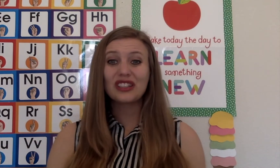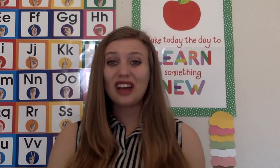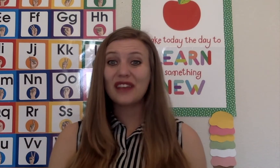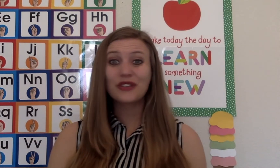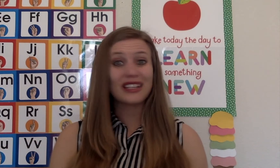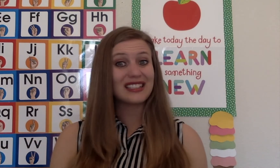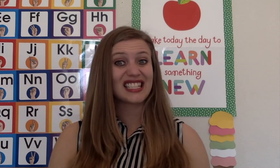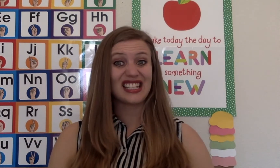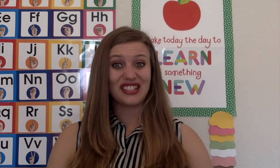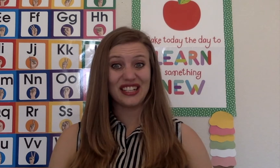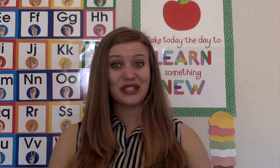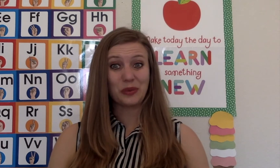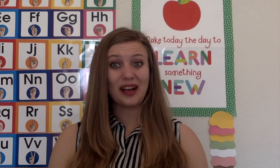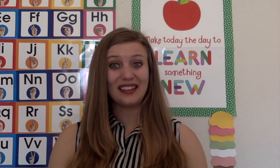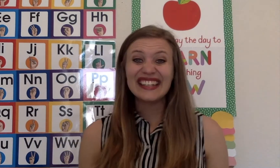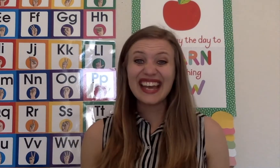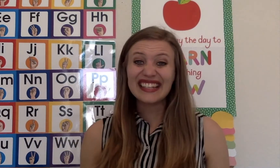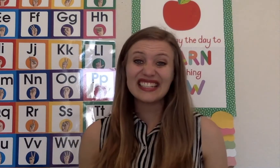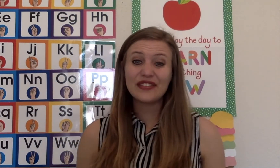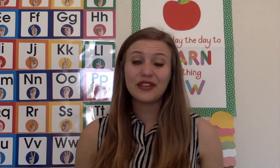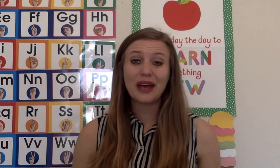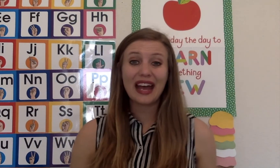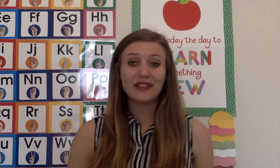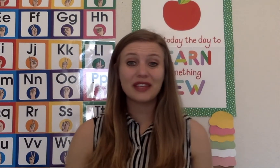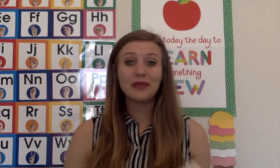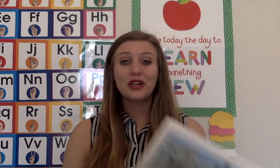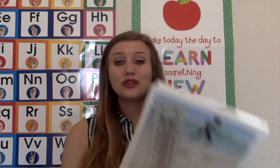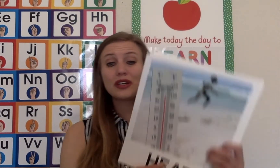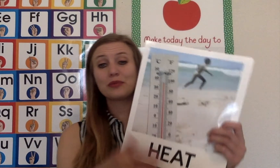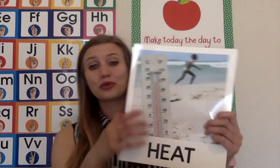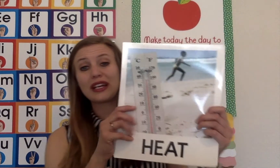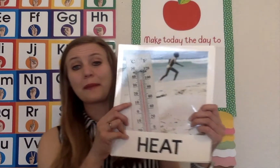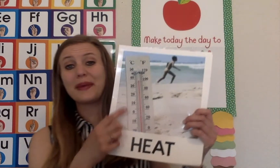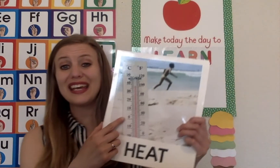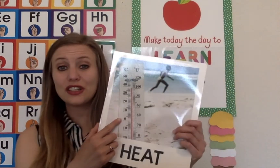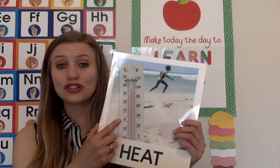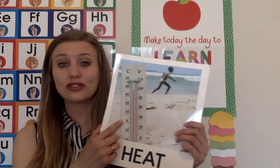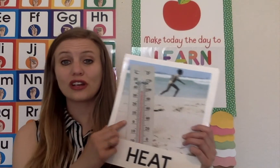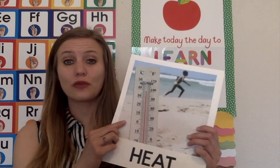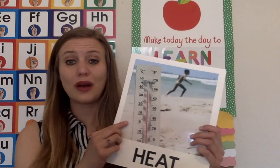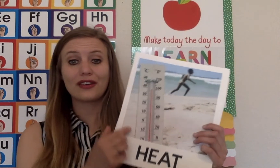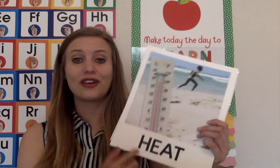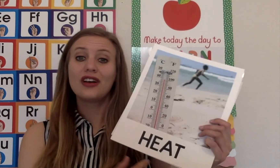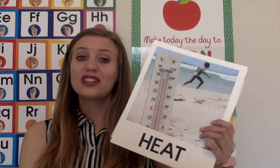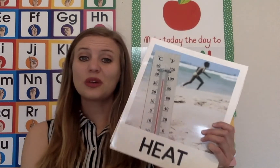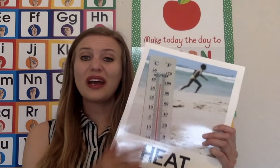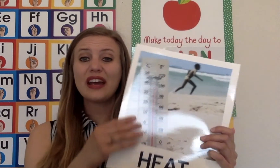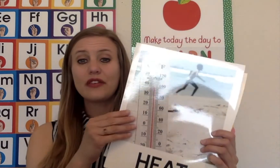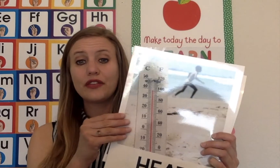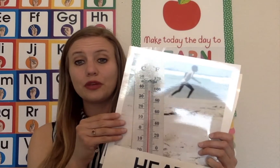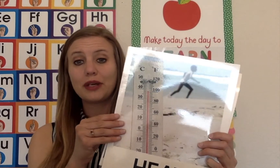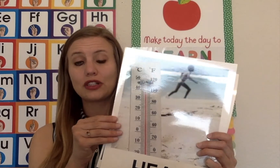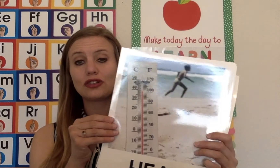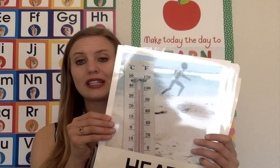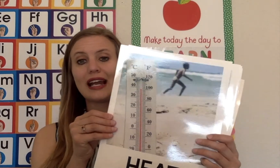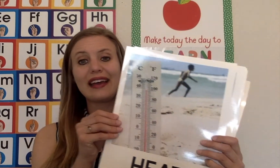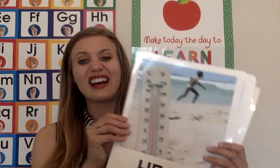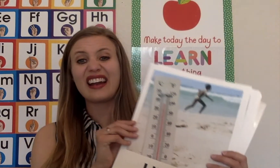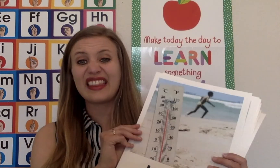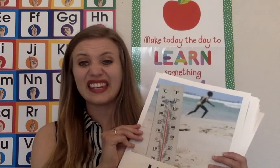lot of great discussion as well. Next if you have them you can bring pictures of weather. So I have a few pictures that I got I think